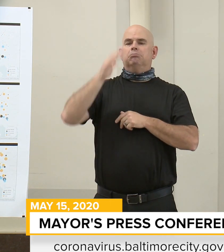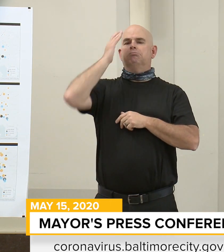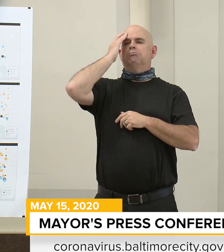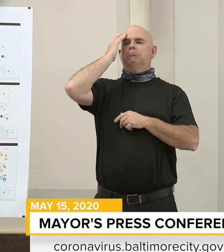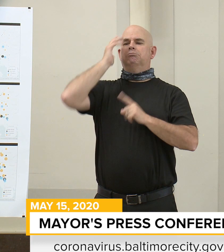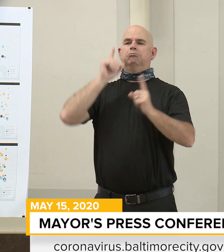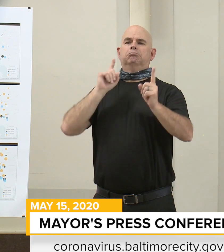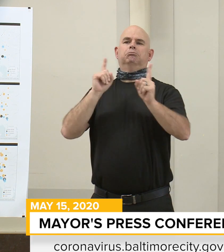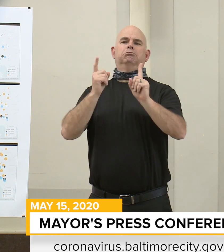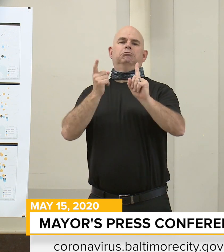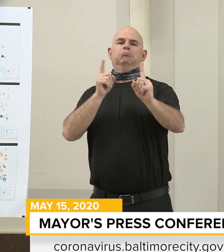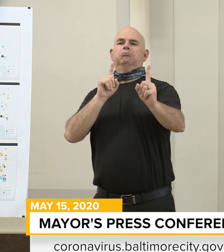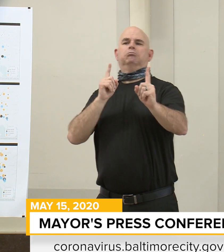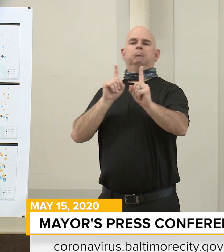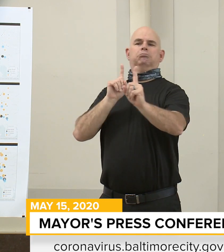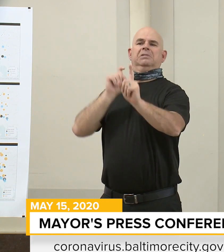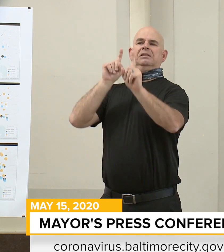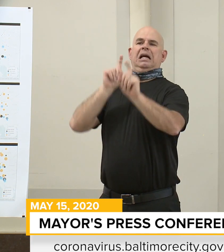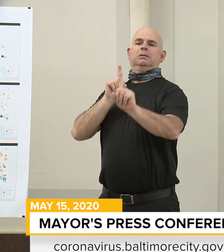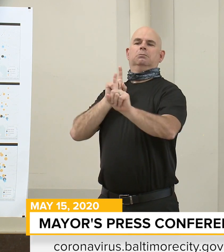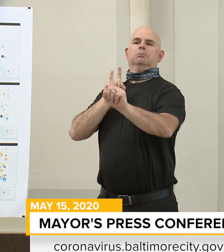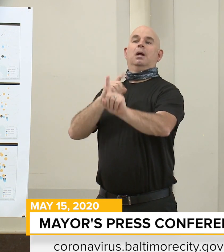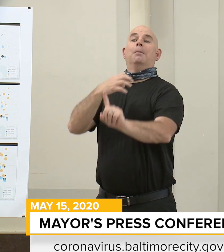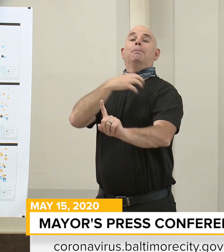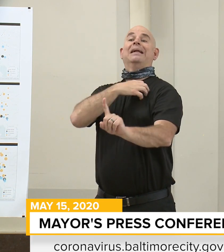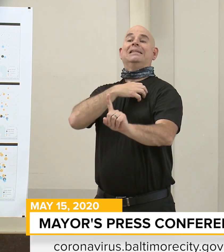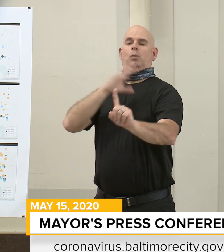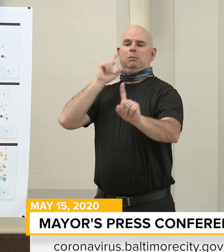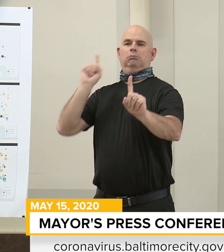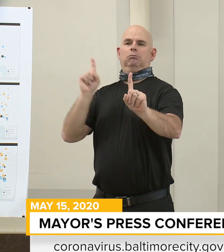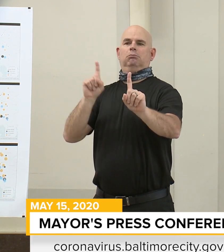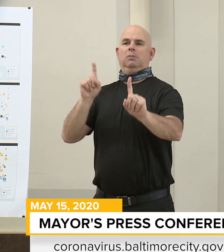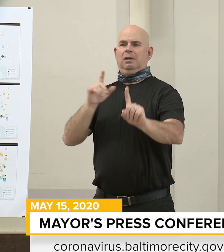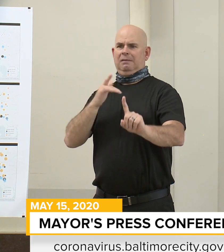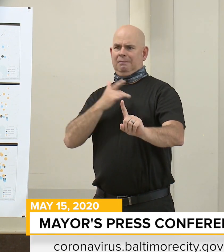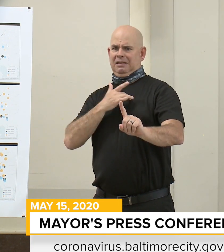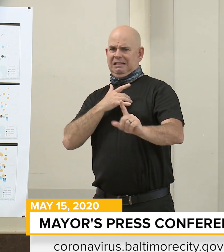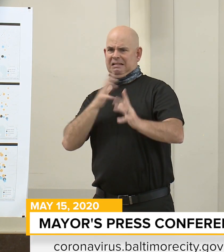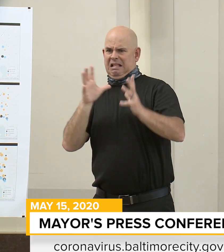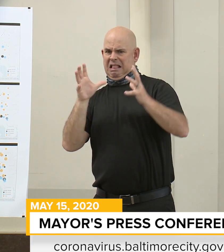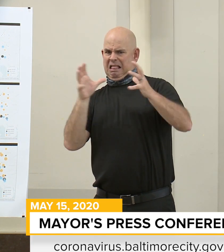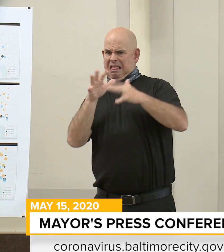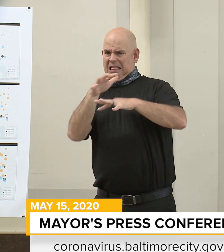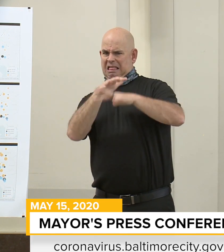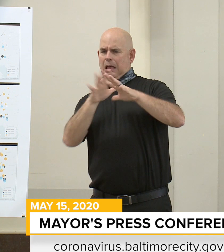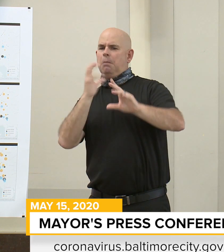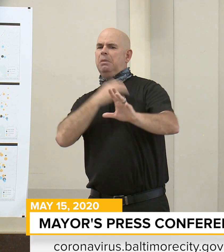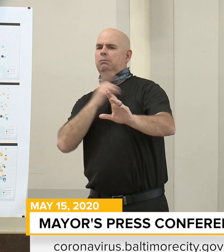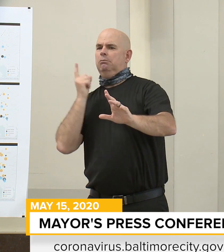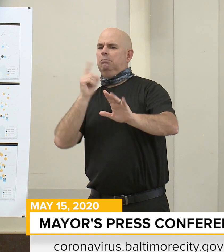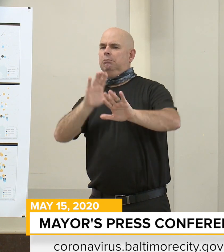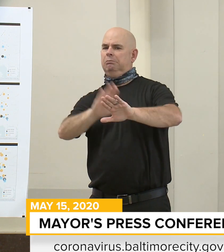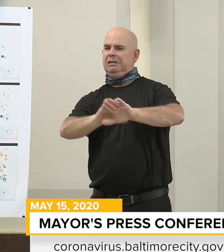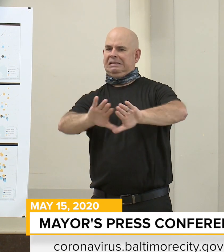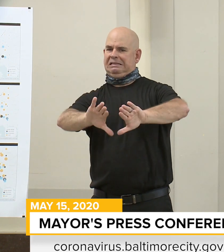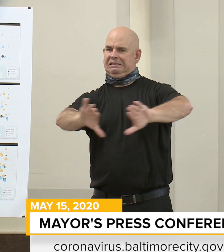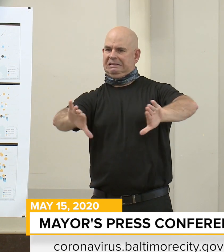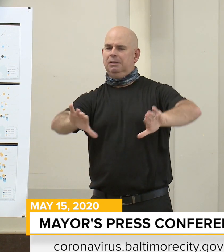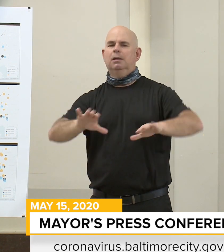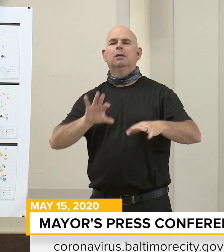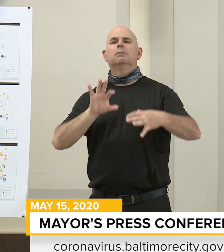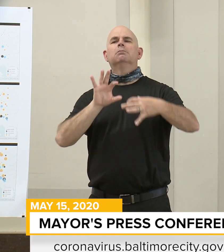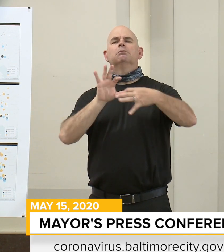district just for situational awareness if we were concerned about crowd control. We also appreciate the partnership that we have with the Office of Emergency Management,